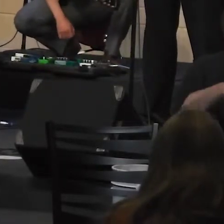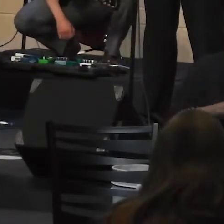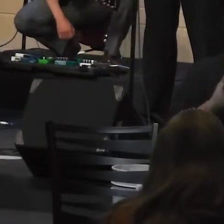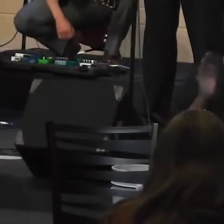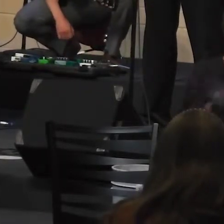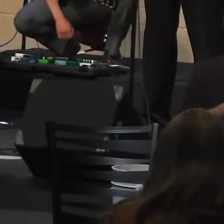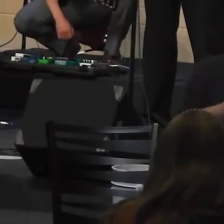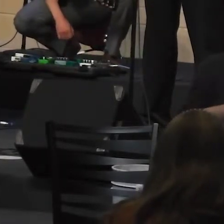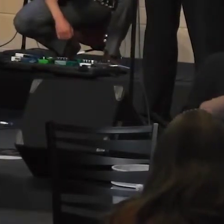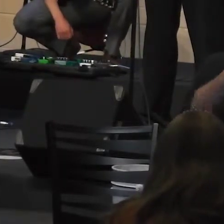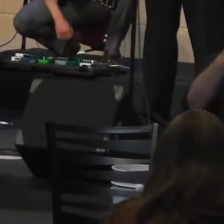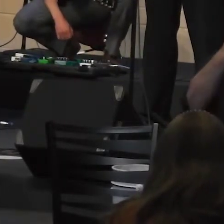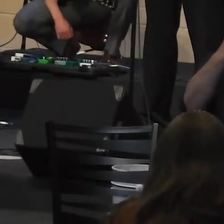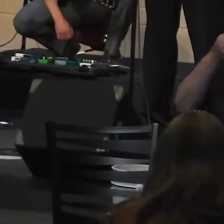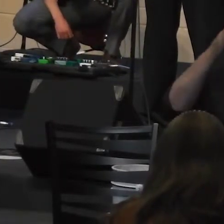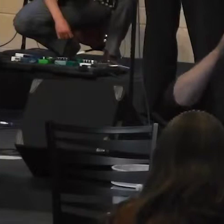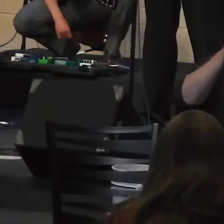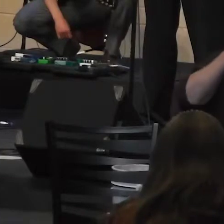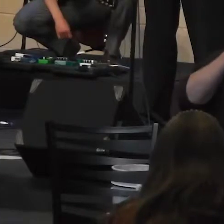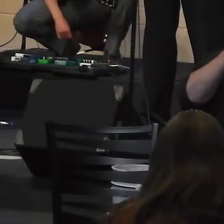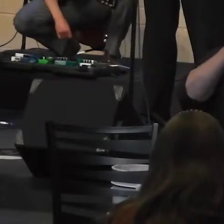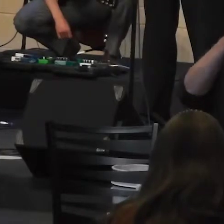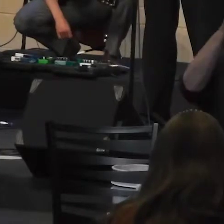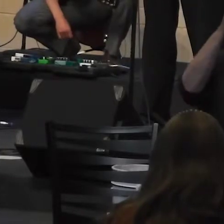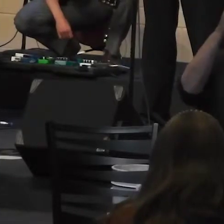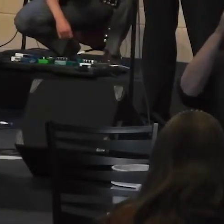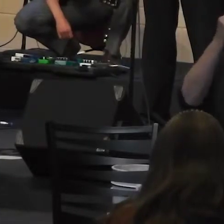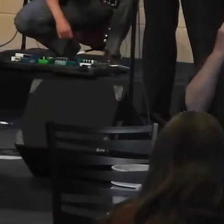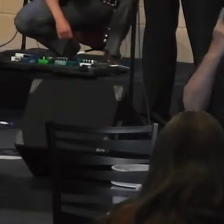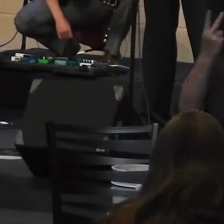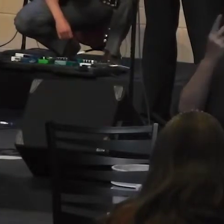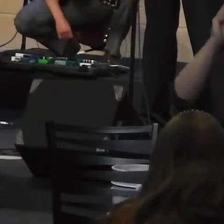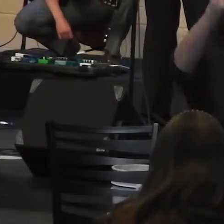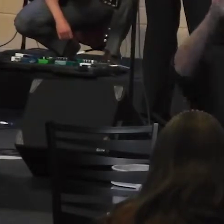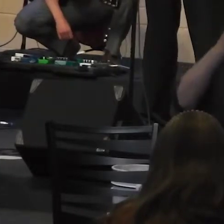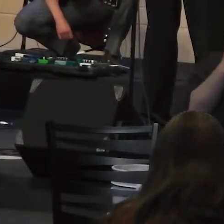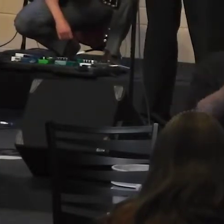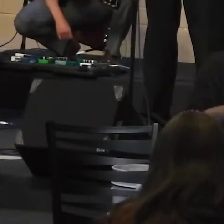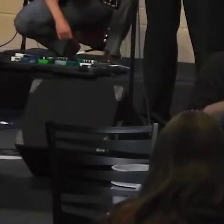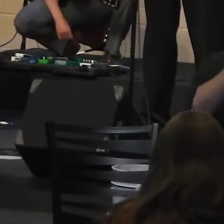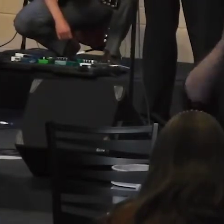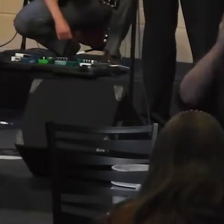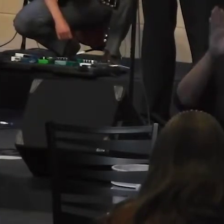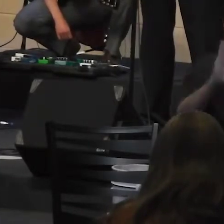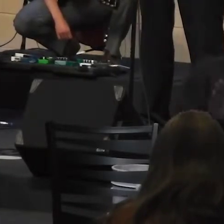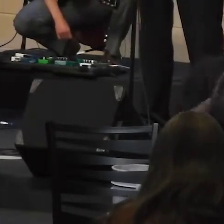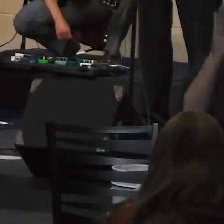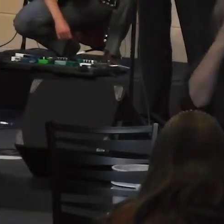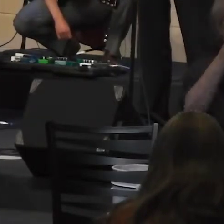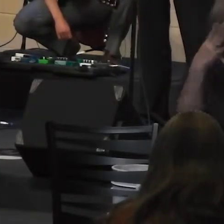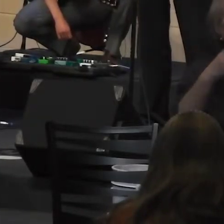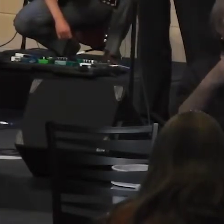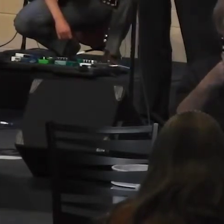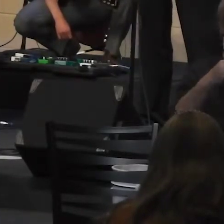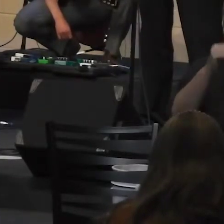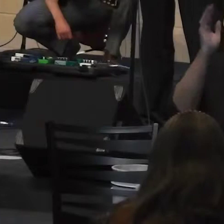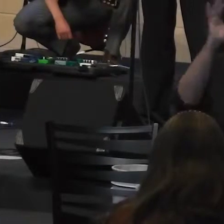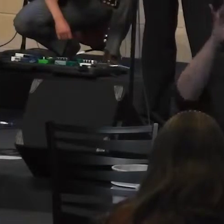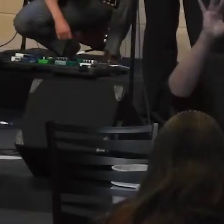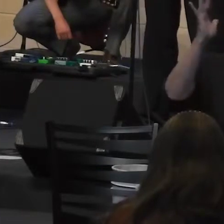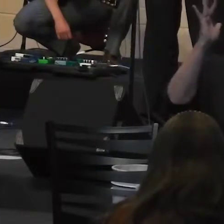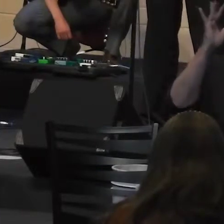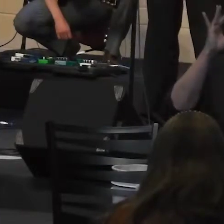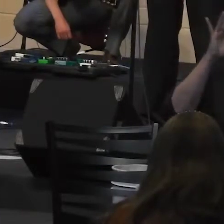of our minds, all of our lives would be focused on seeing your goodness and greatness, the beauty of your glory, take central place